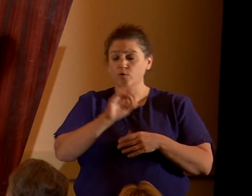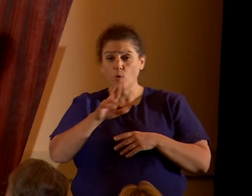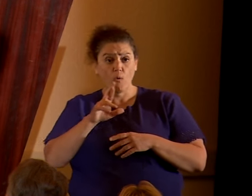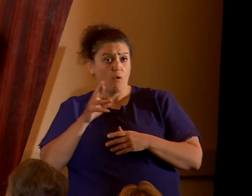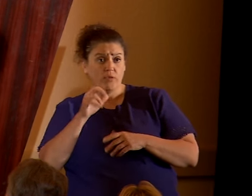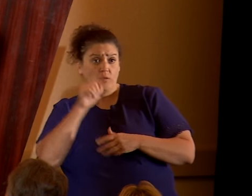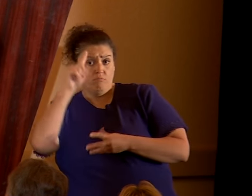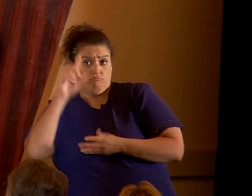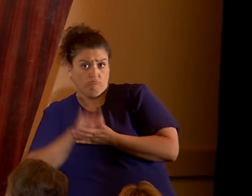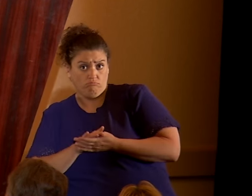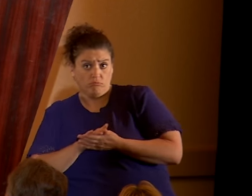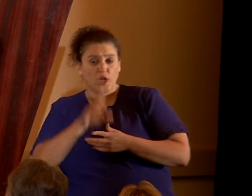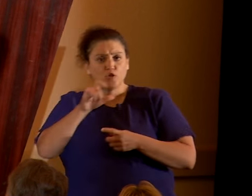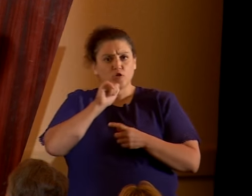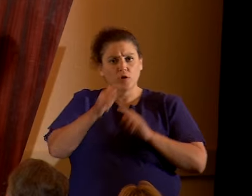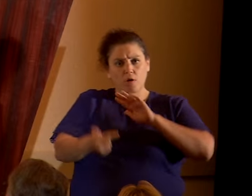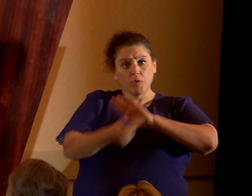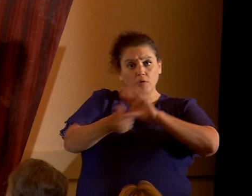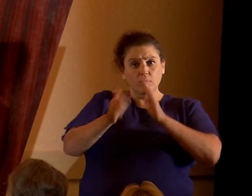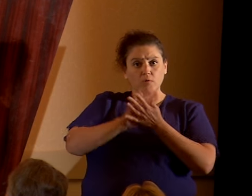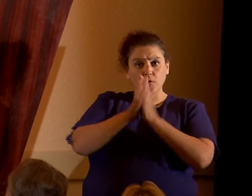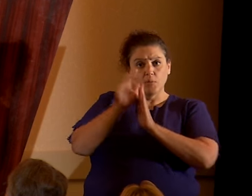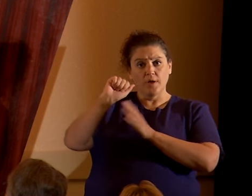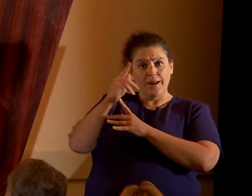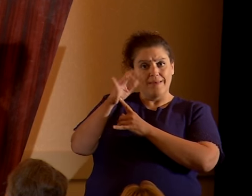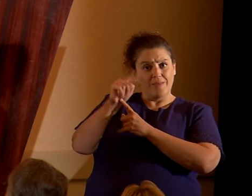not be a crime to be an atheist. It's a right.